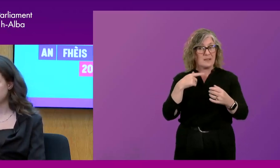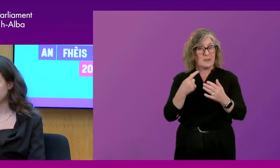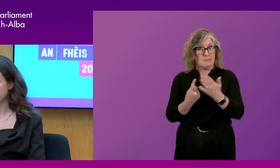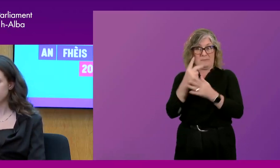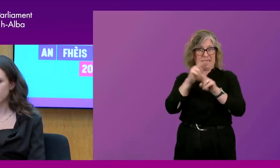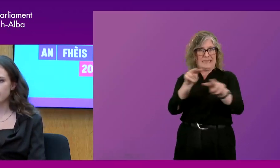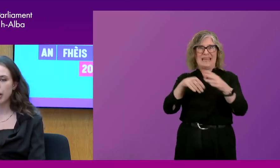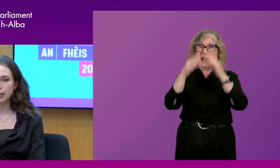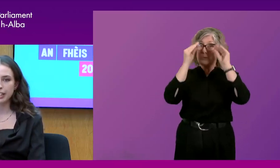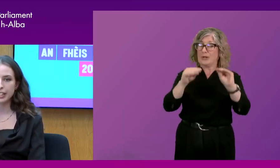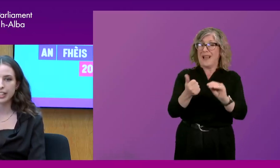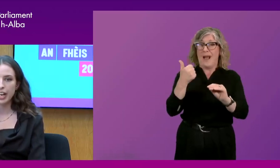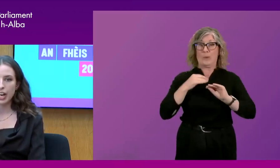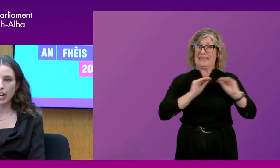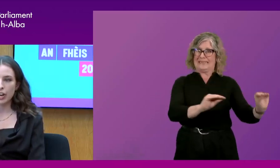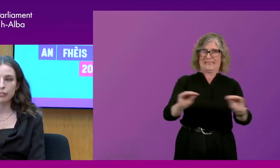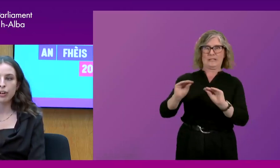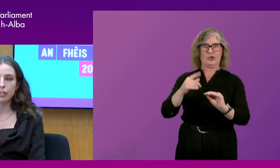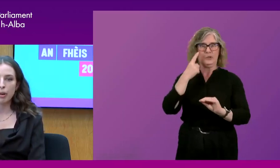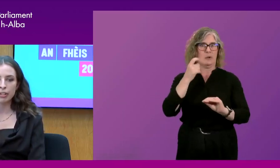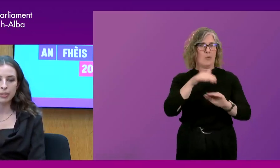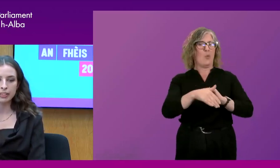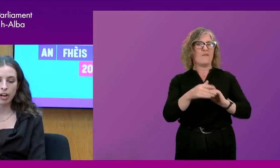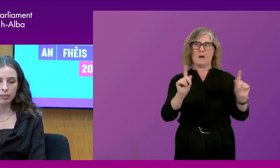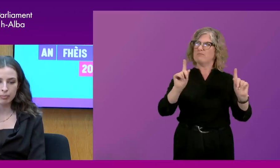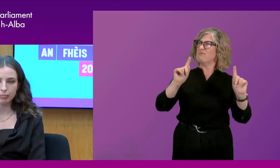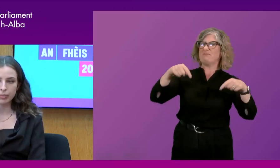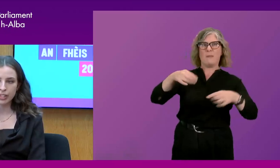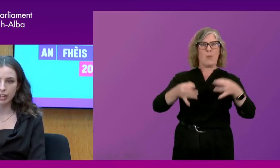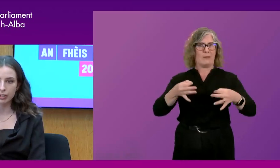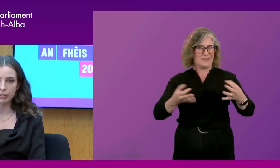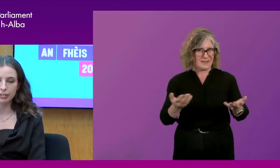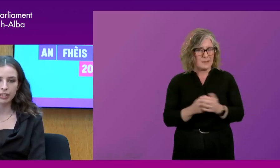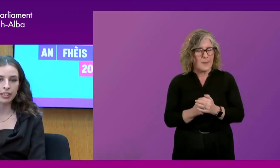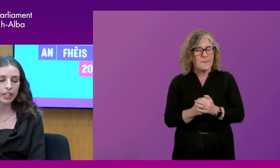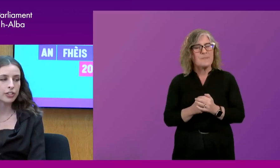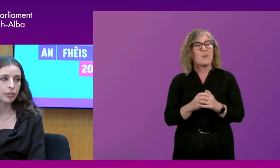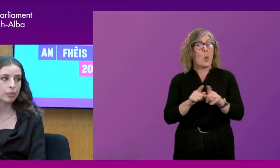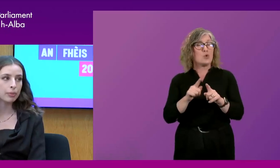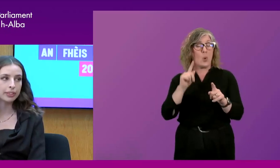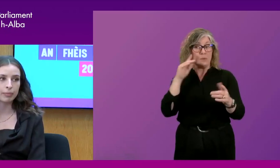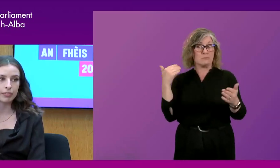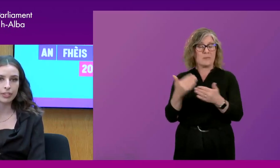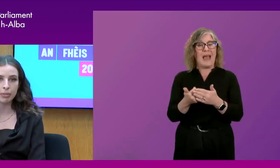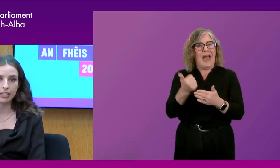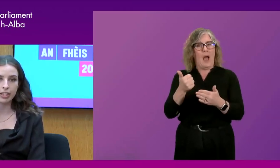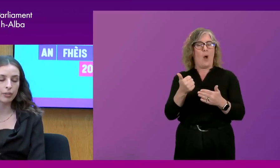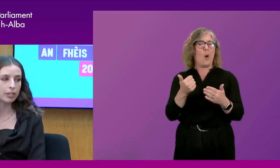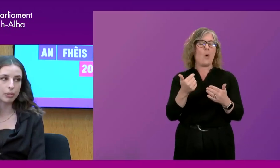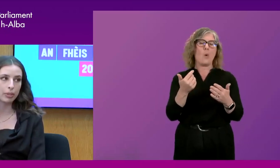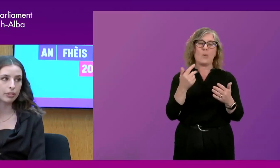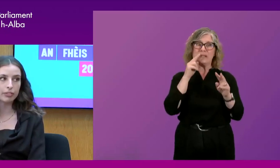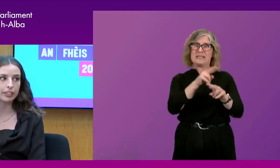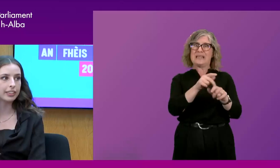And I think how far the Parliament has come with how it engages young people is something to be